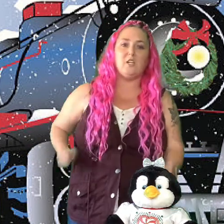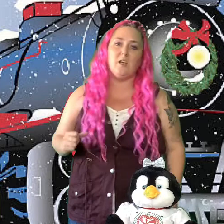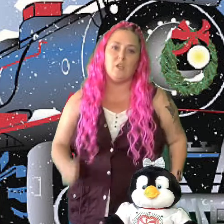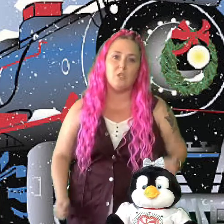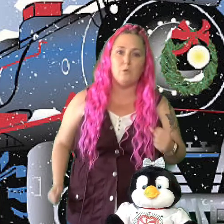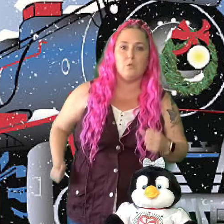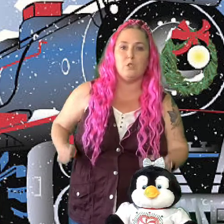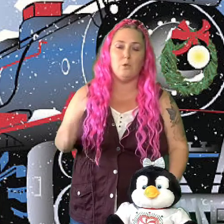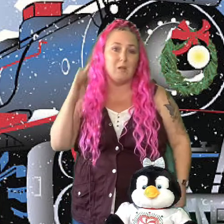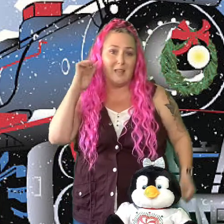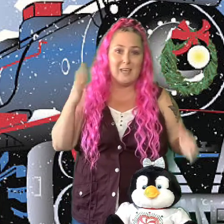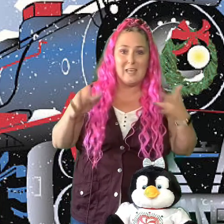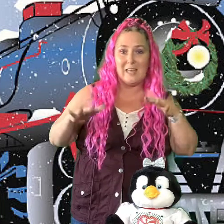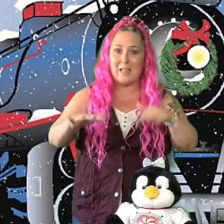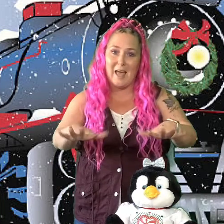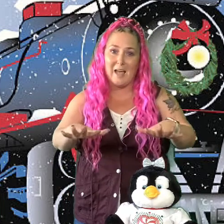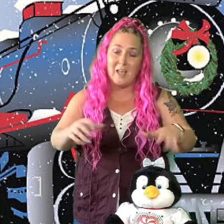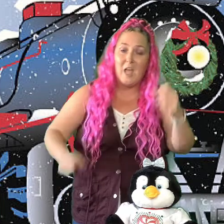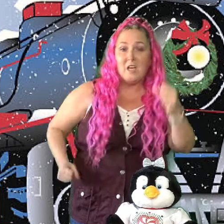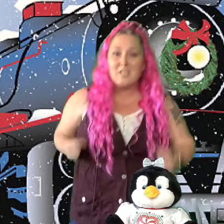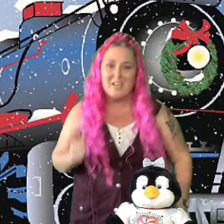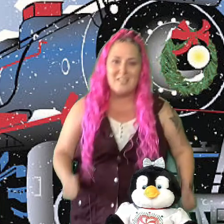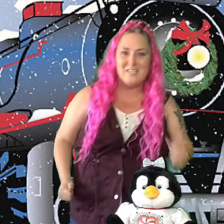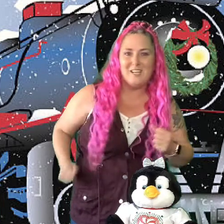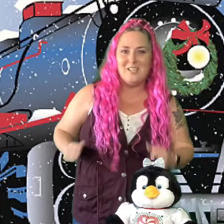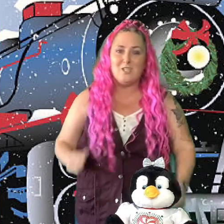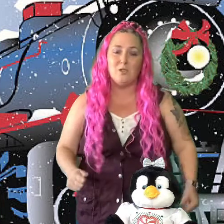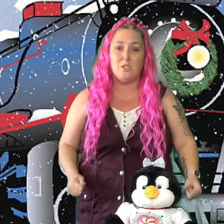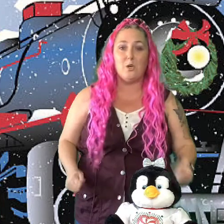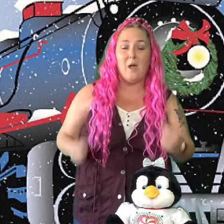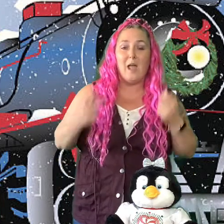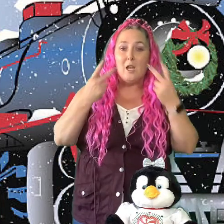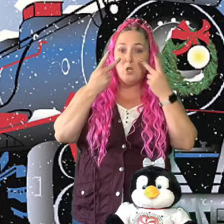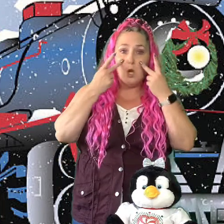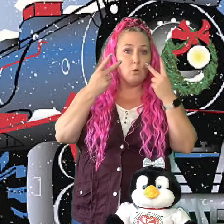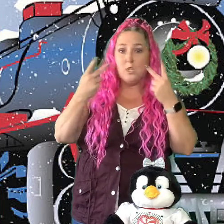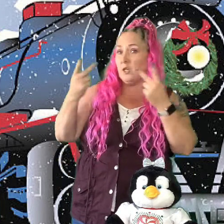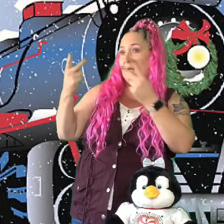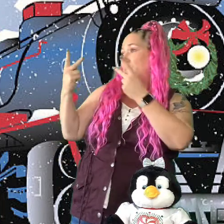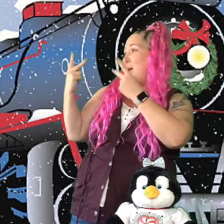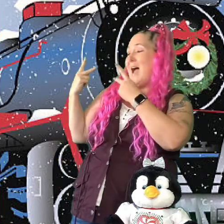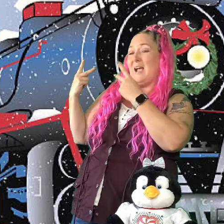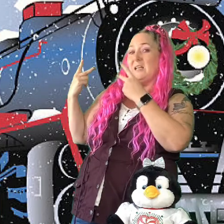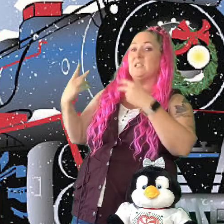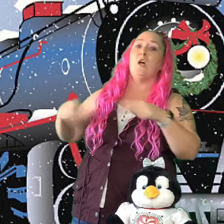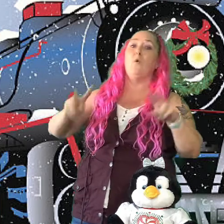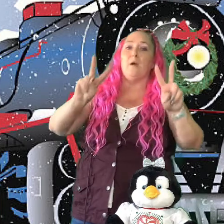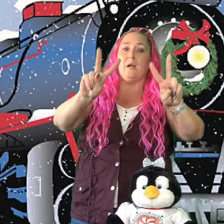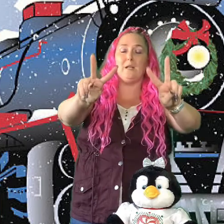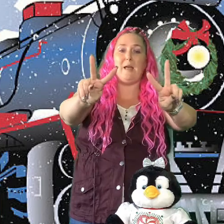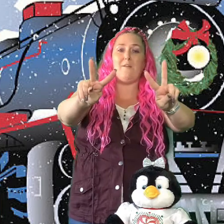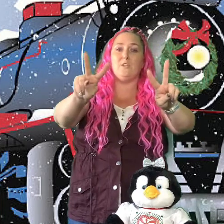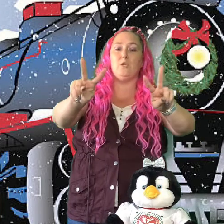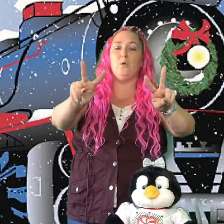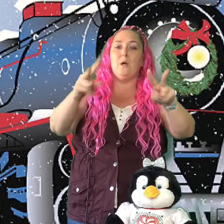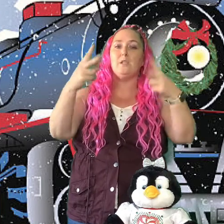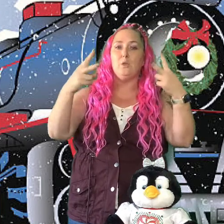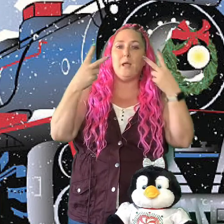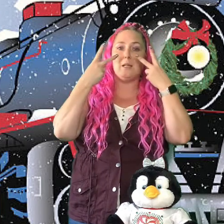chugga choo-choo clickety-clack chugga chugga choo-choo no turning back. So we're gonna have two two hands